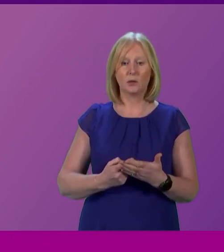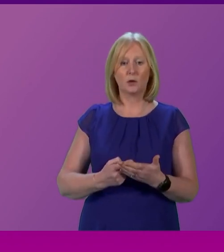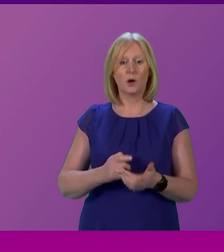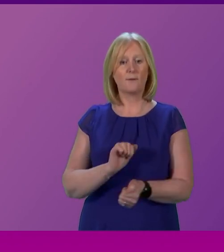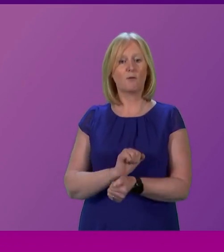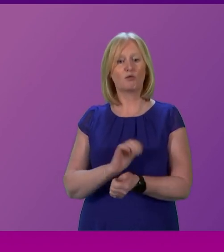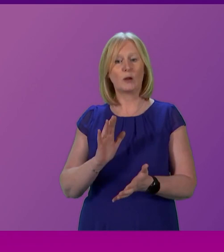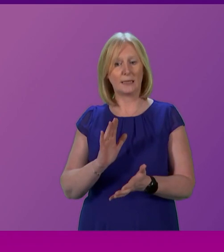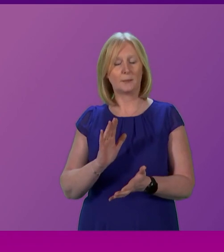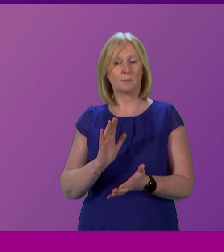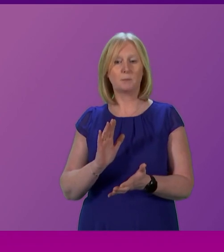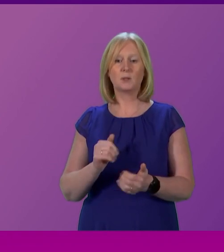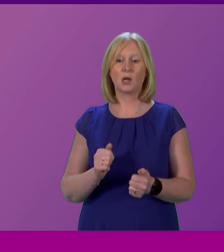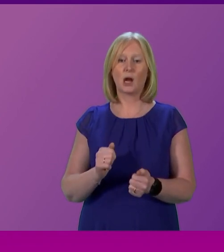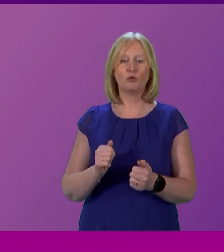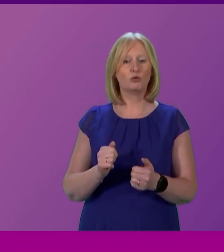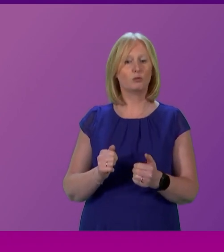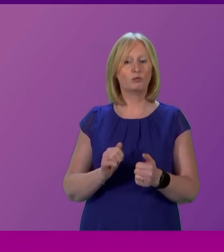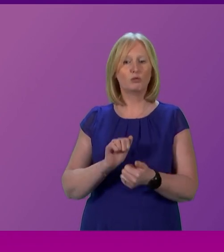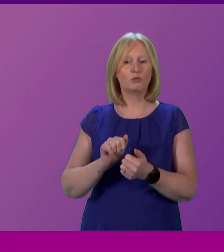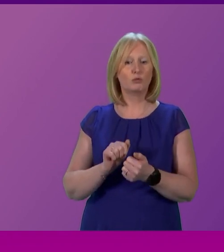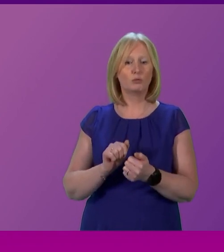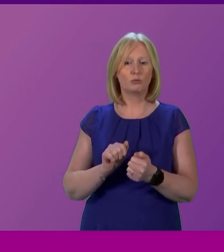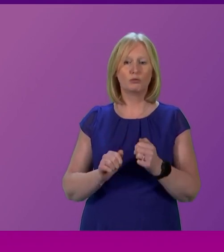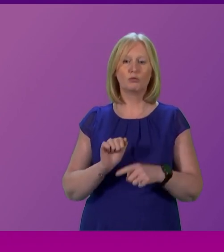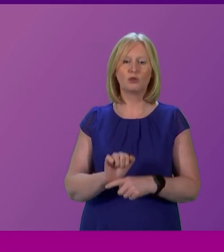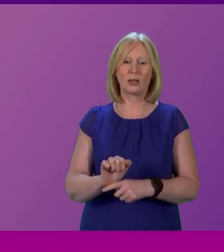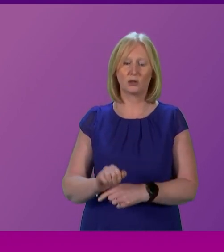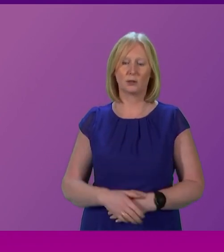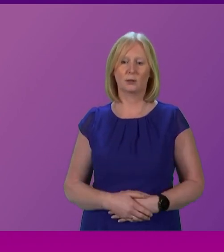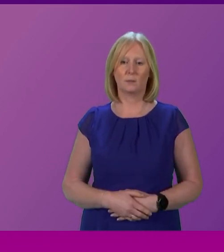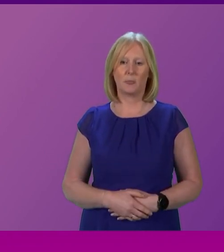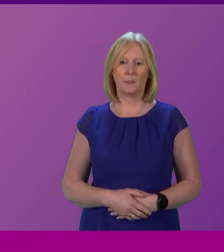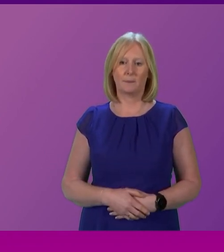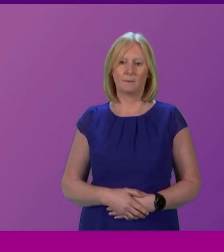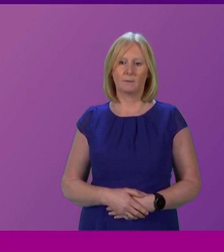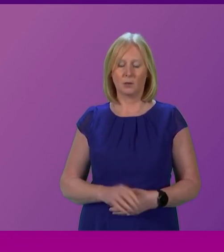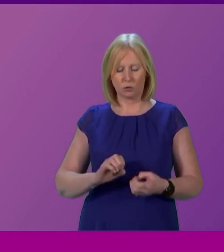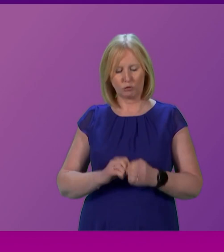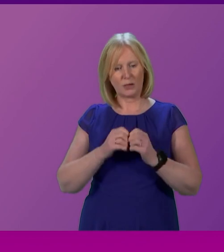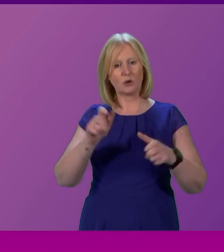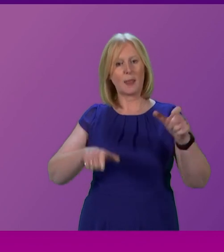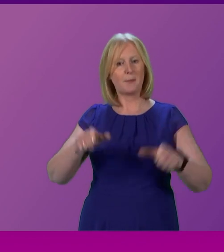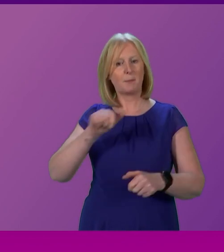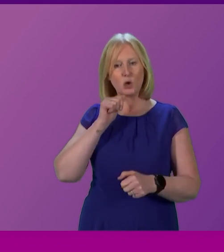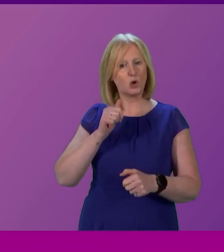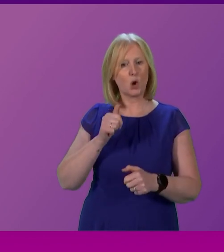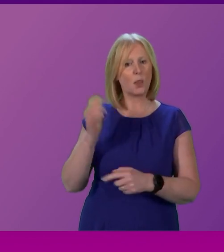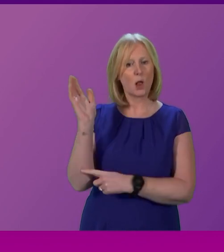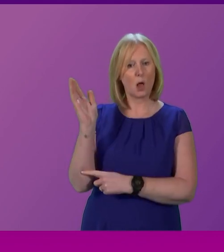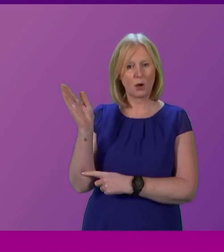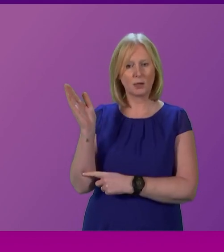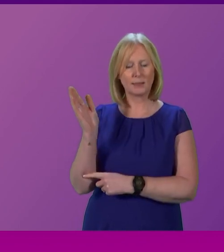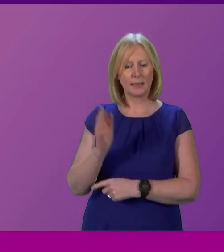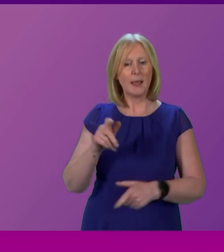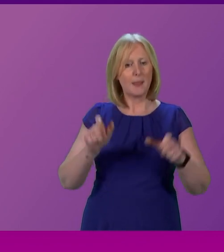and imposed restrictions. The point about independence, he said, is that it is the creation of the people, not the lawyers. The people decide,